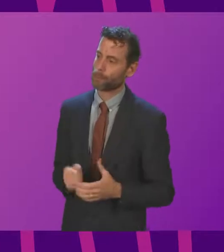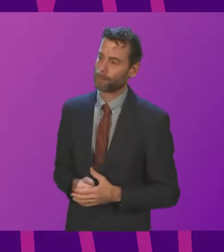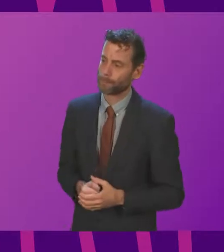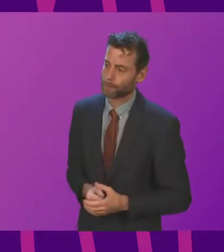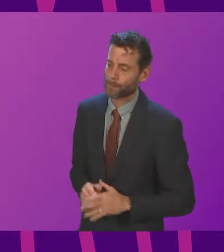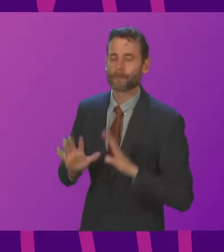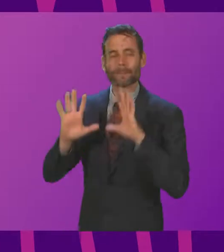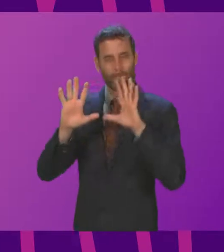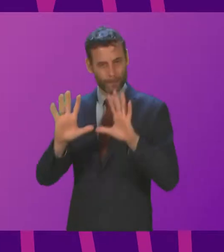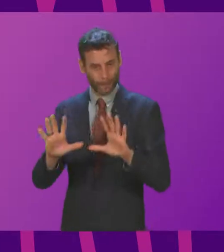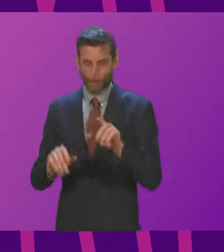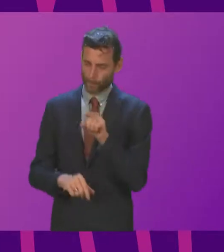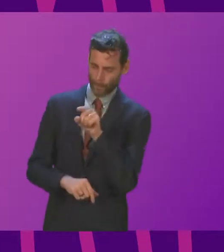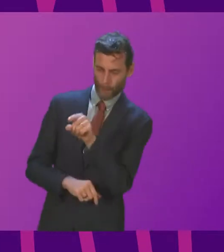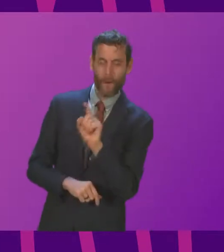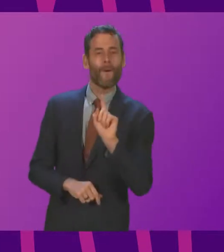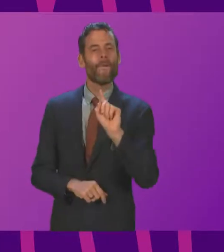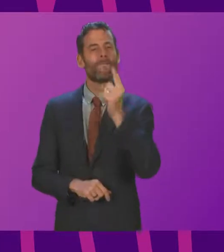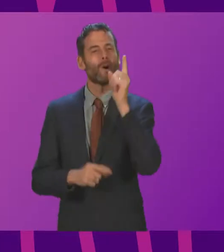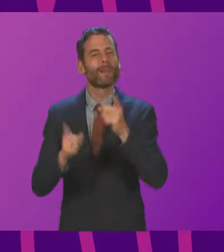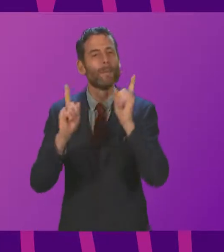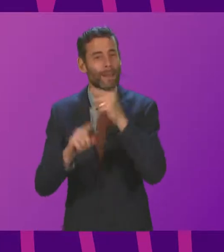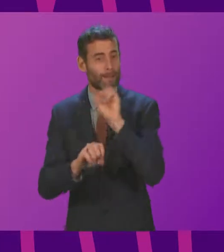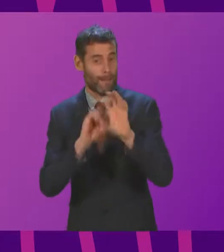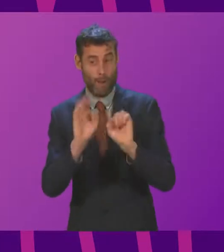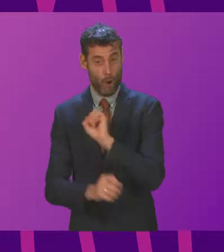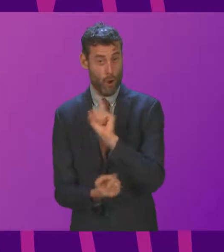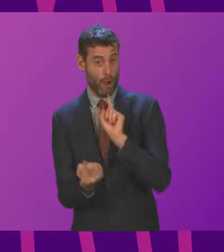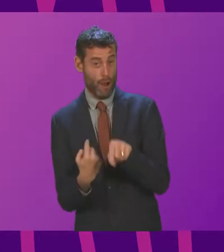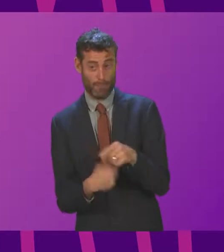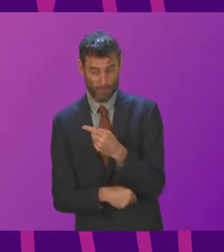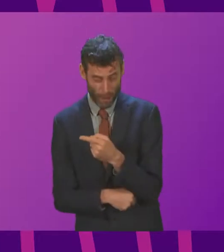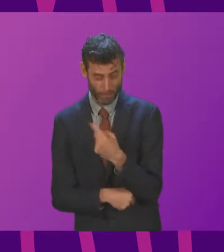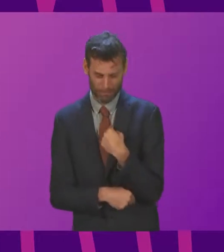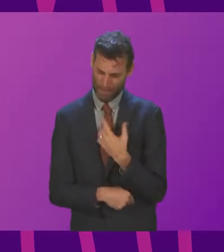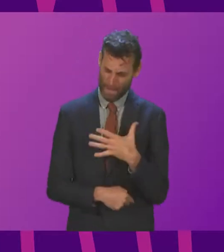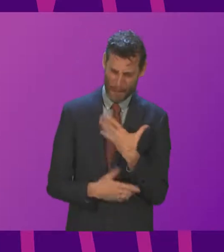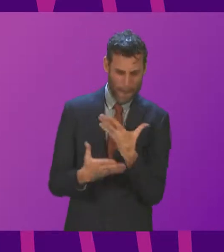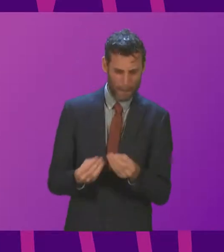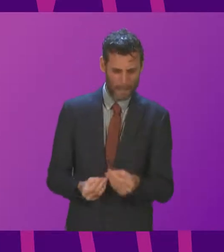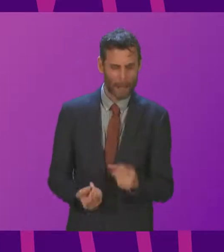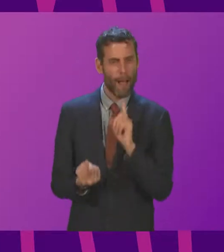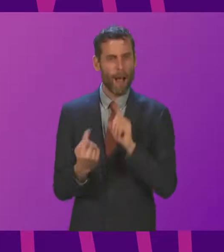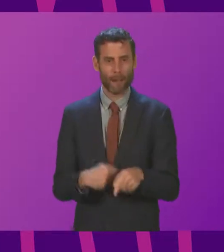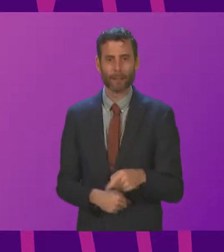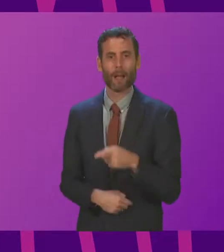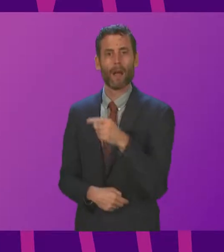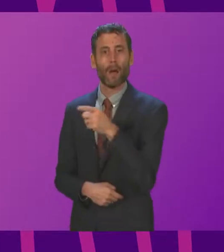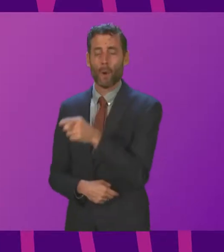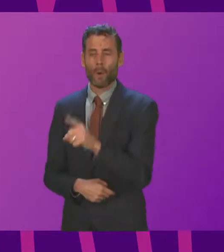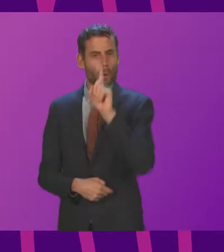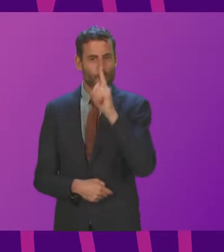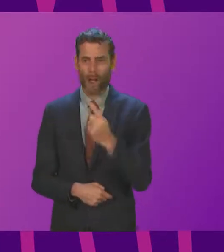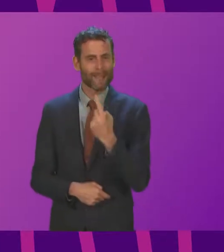Let's just start with what the First Minister said in that answer, and crucially, what she didn't say. I hate to break it to the First Minister, but you can't be virtually identical.